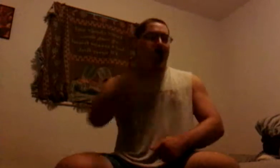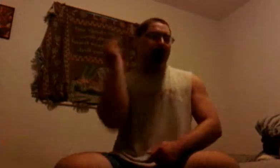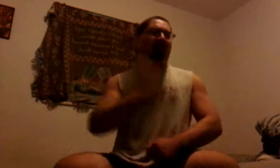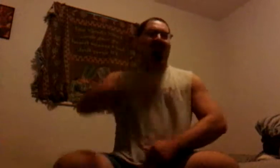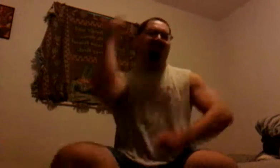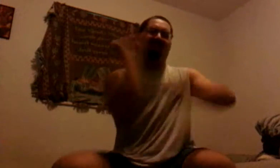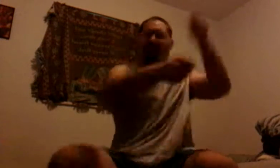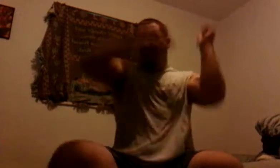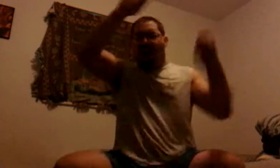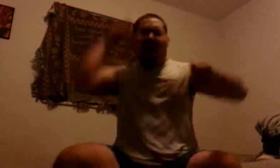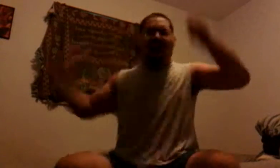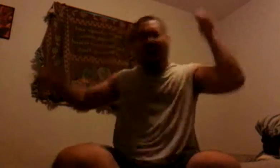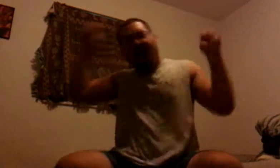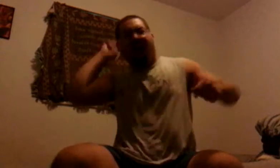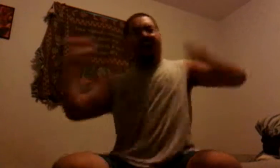Yeah!